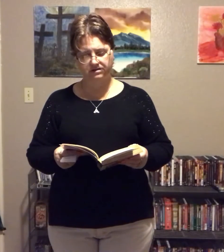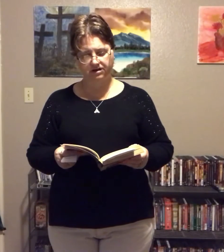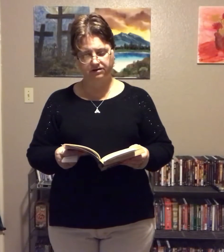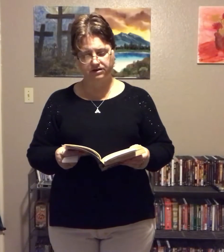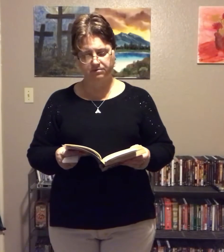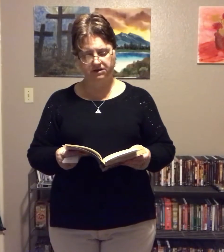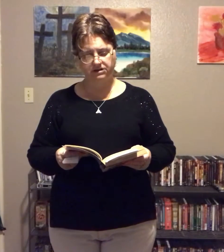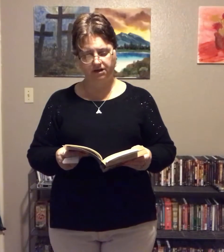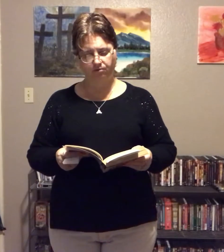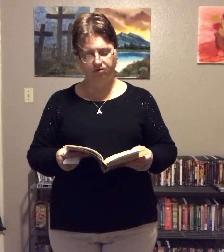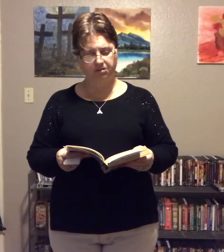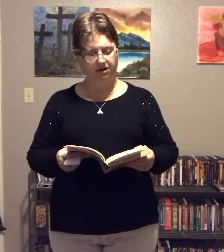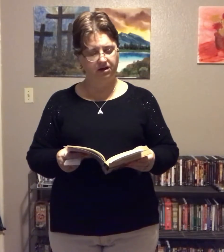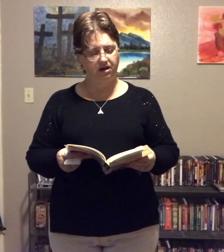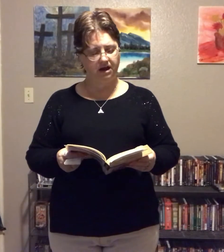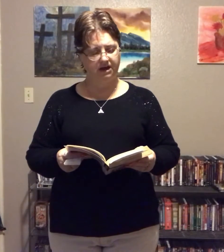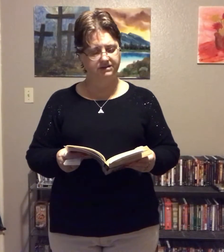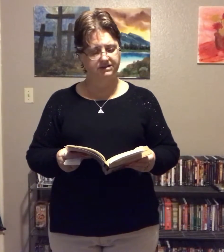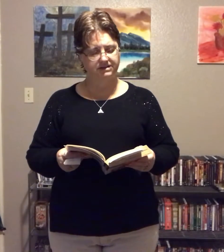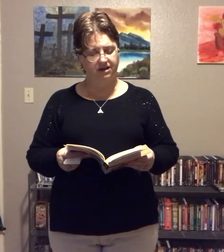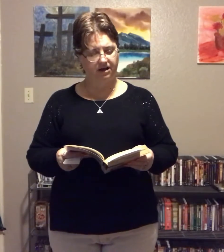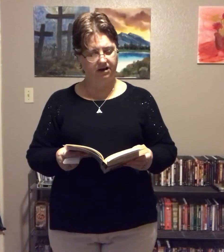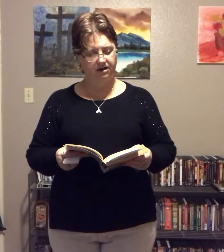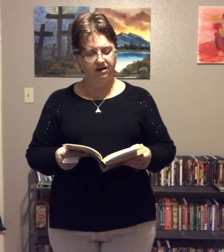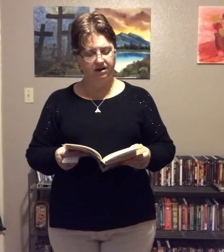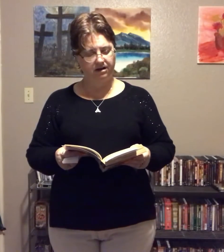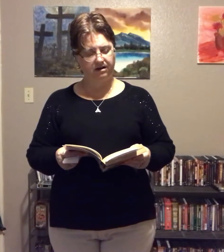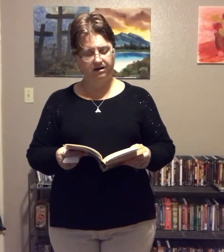desire to spend time with me as son in...